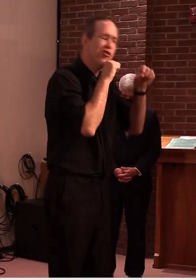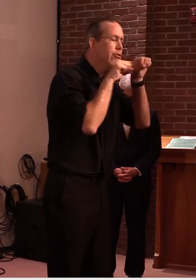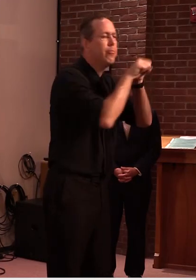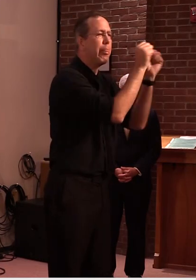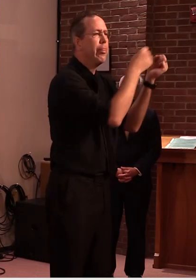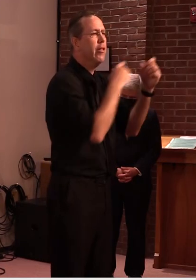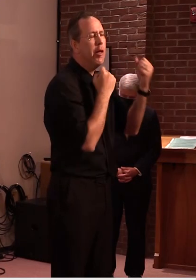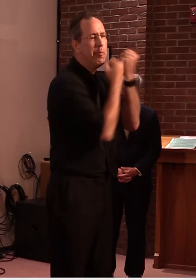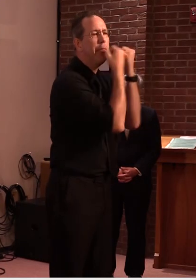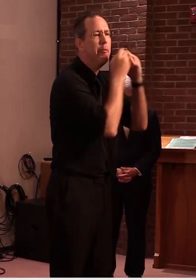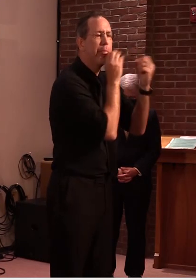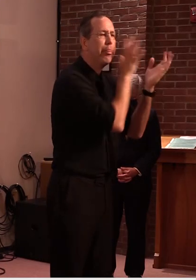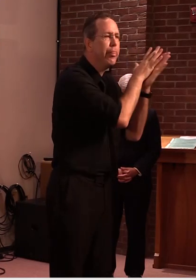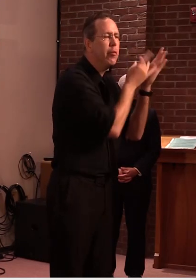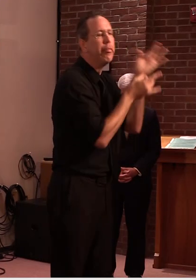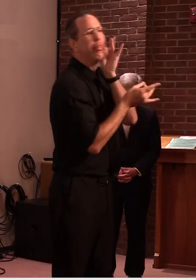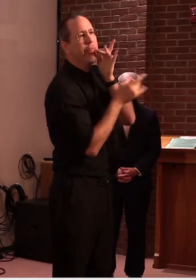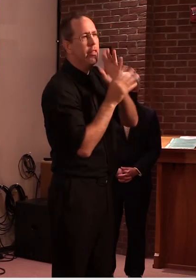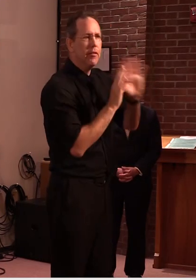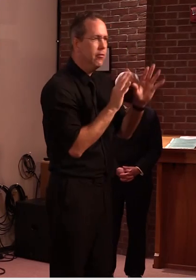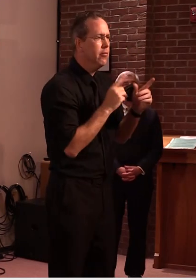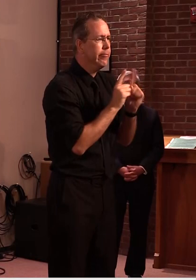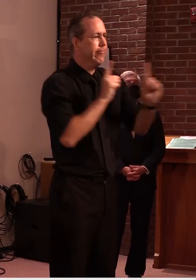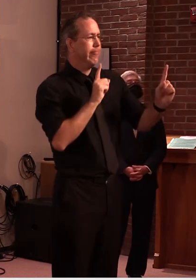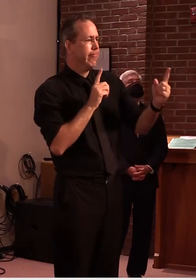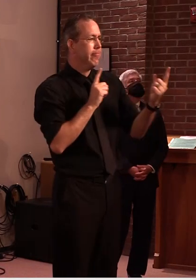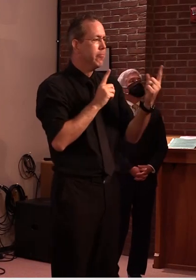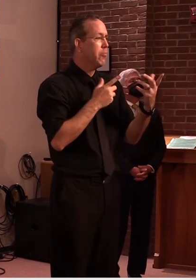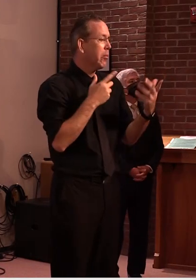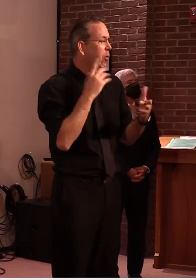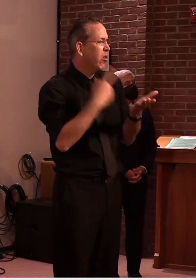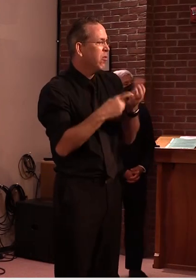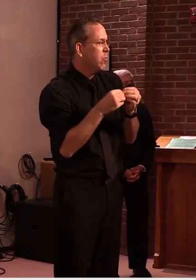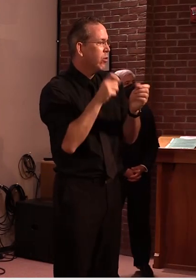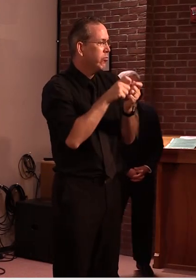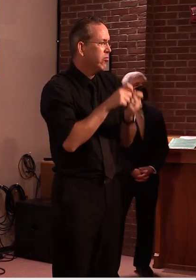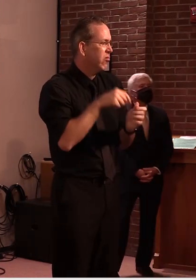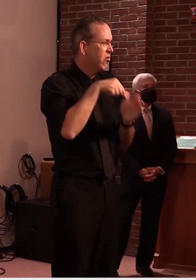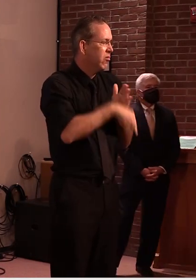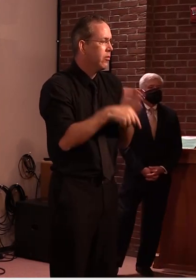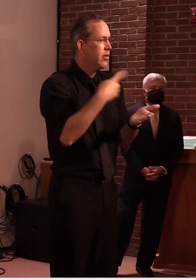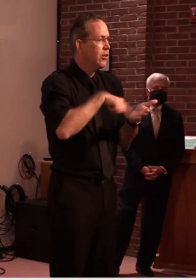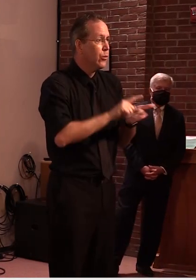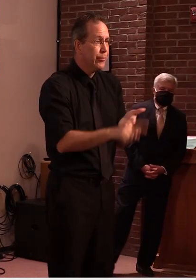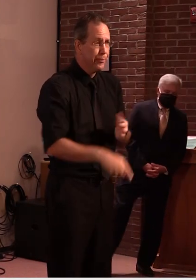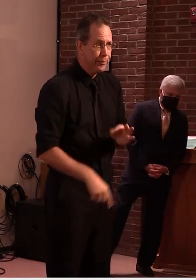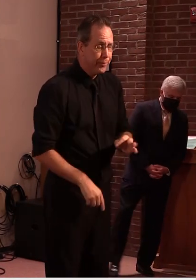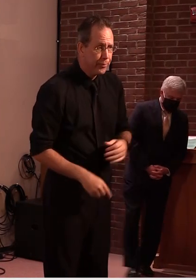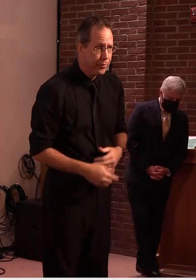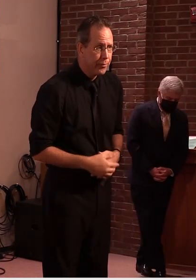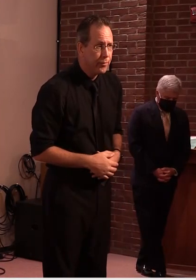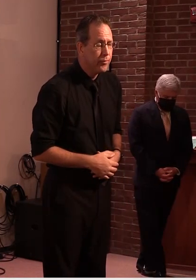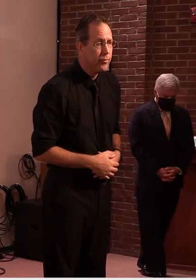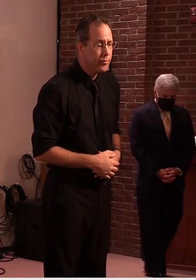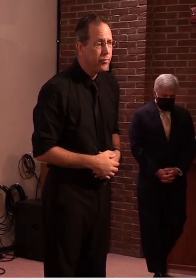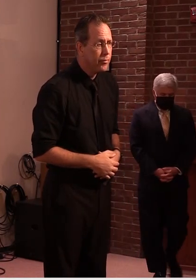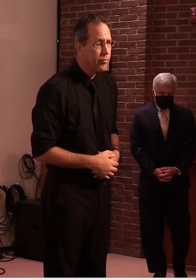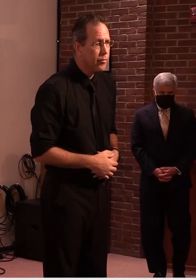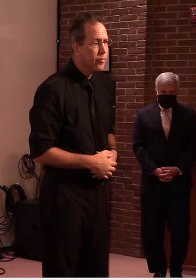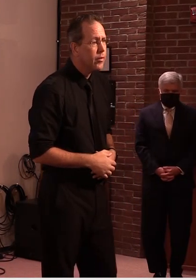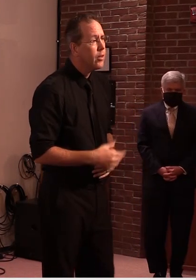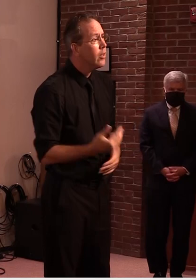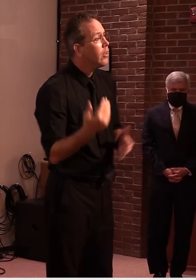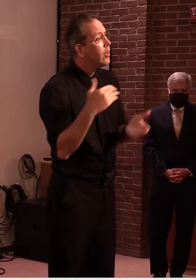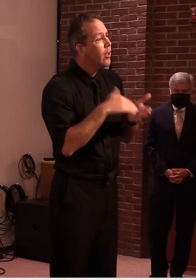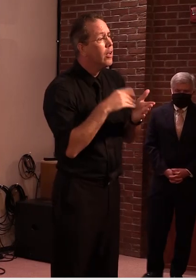hopefully as soon as next week and i might just add that the intention is to ensure that there